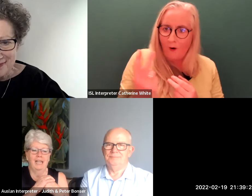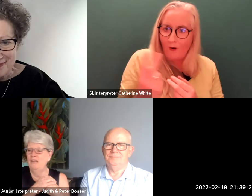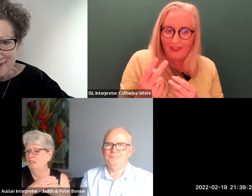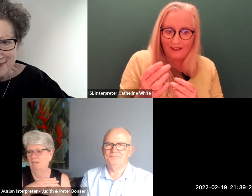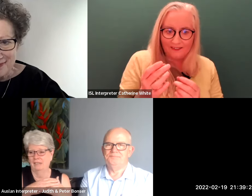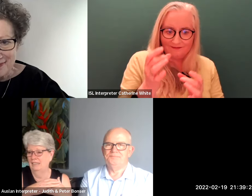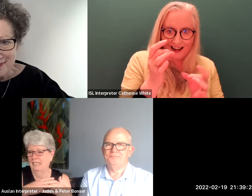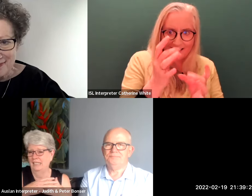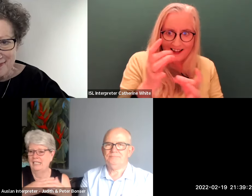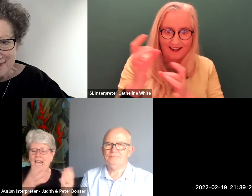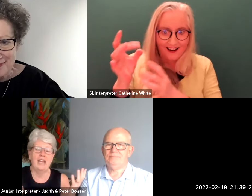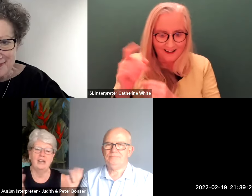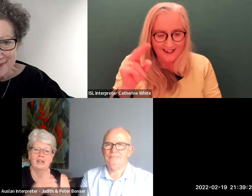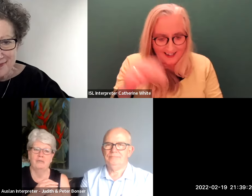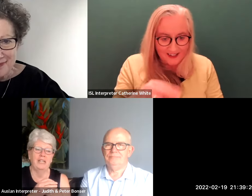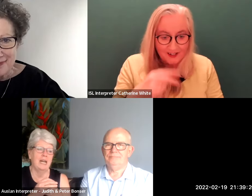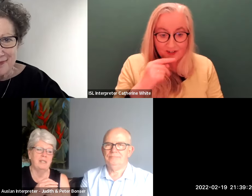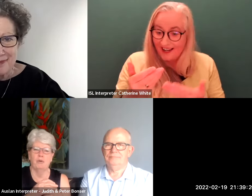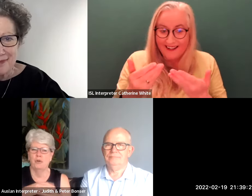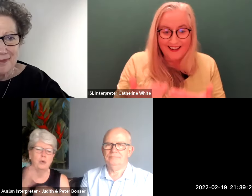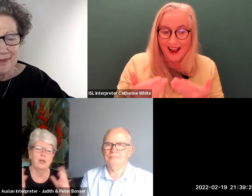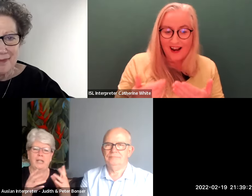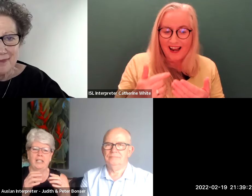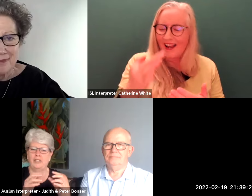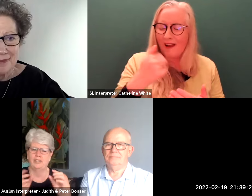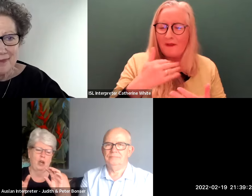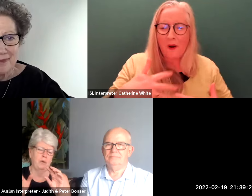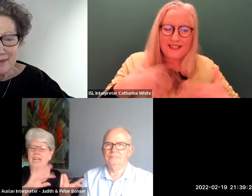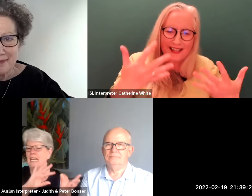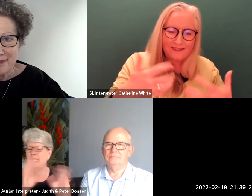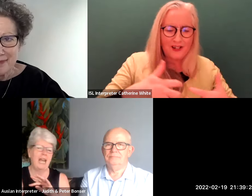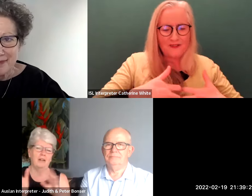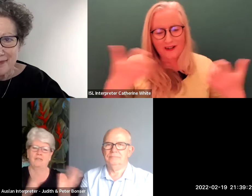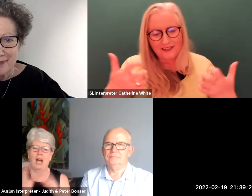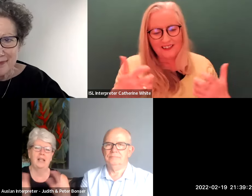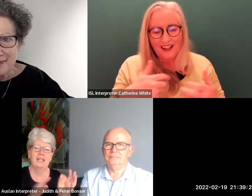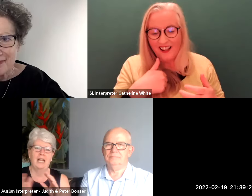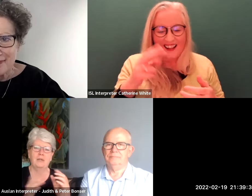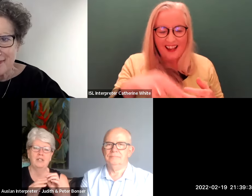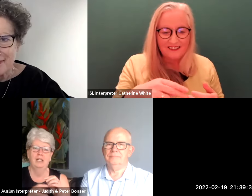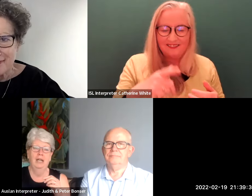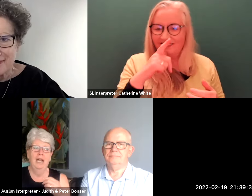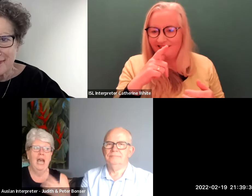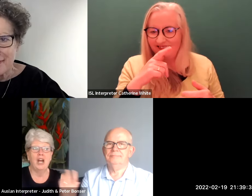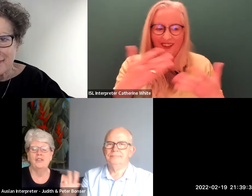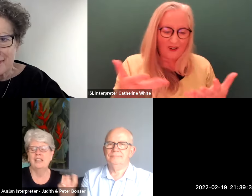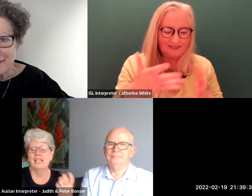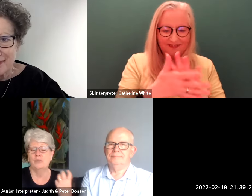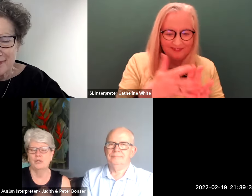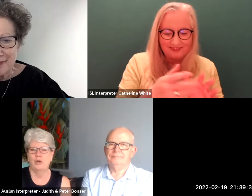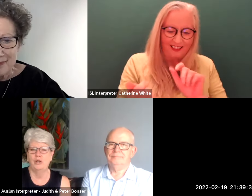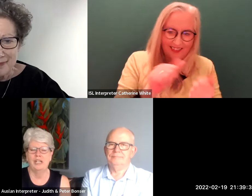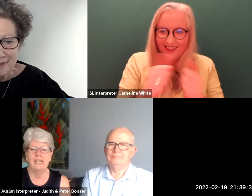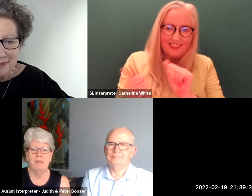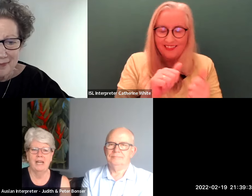even today you know if we get upset or annoyed we can just go in and out of either language and i think